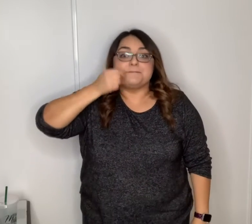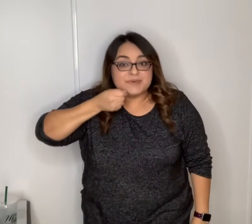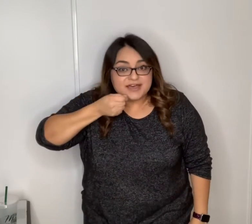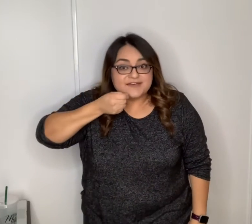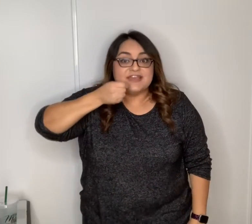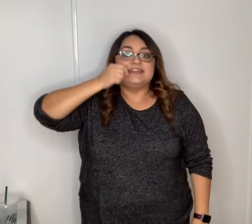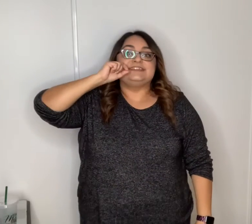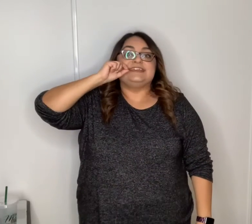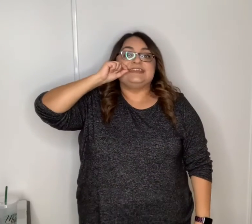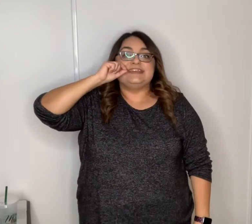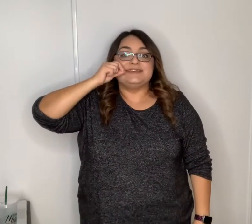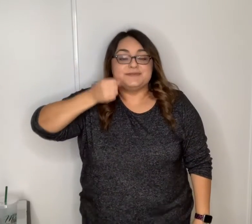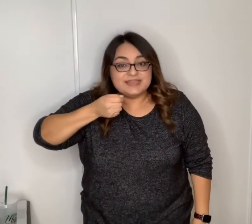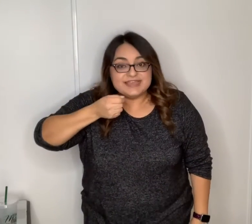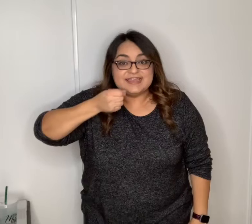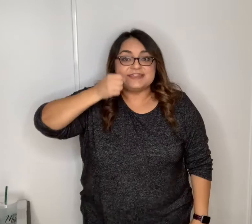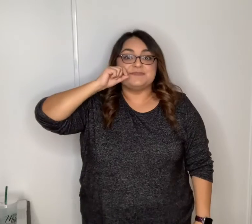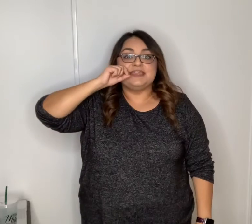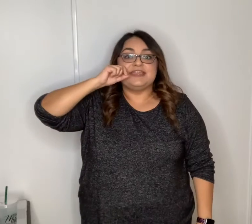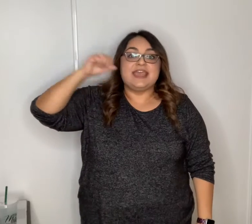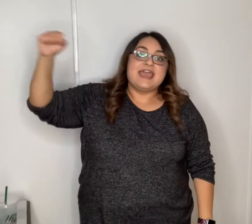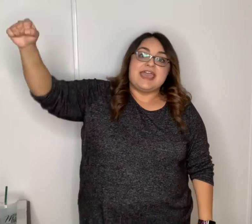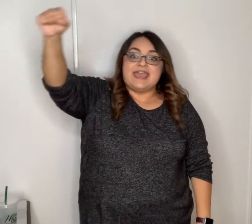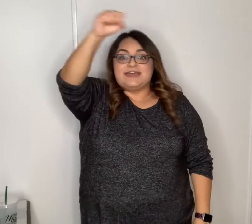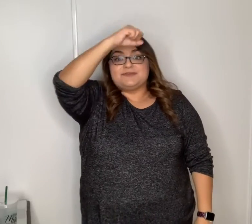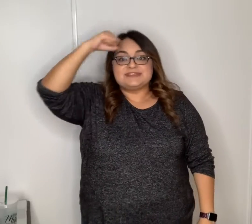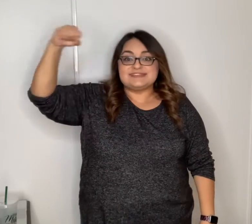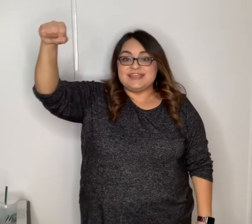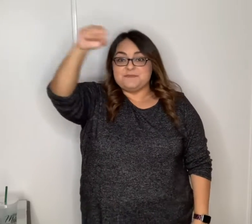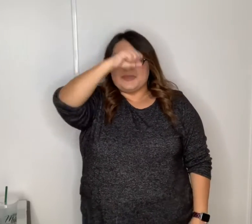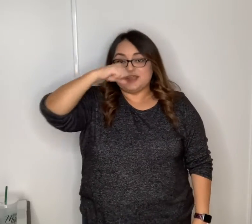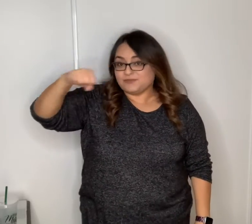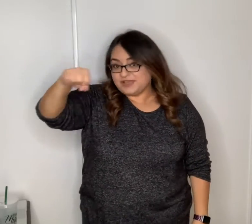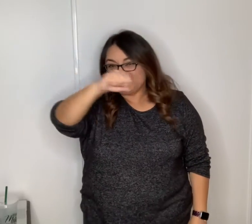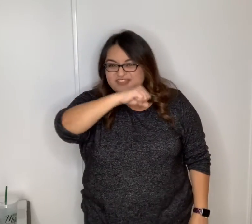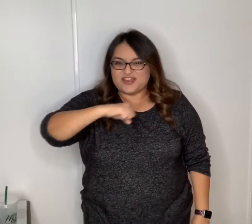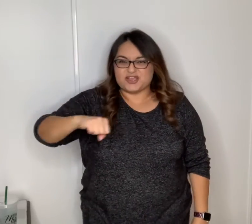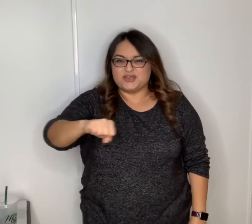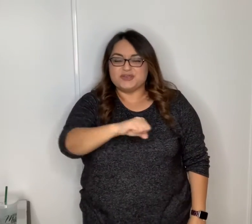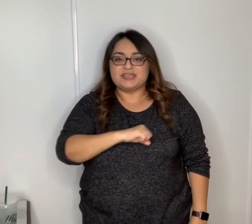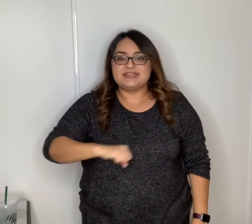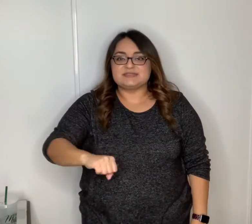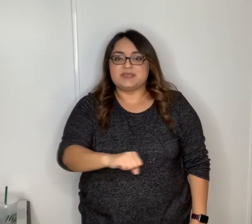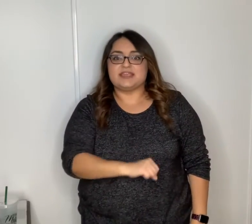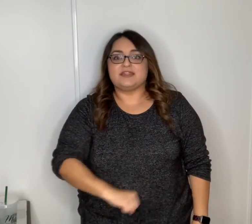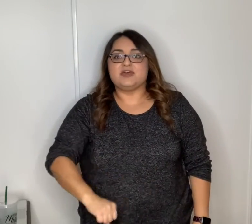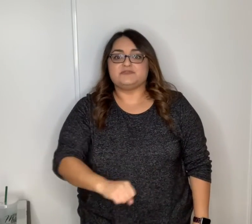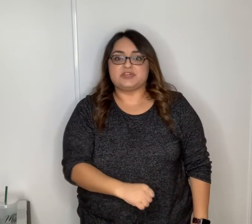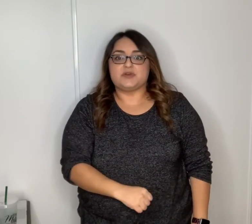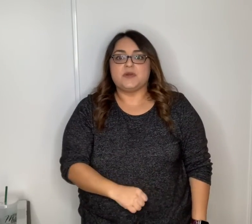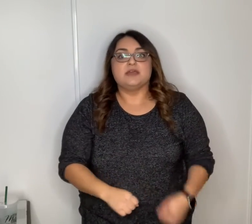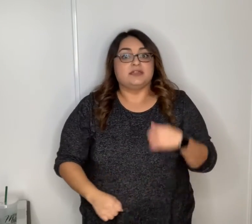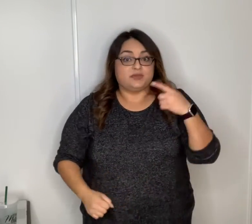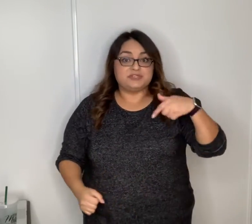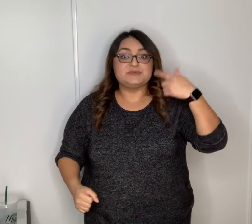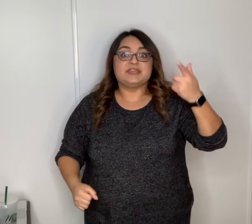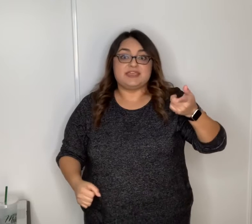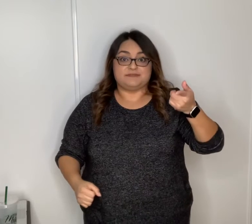of tea with me and we'll sip it with our cookies it's made of dough now we'll do it again